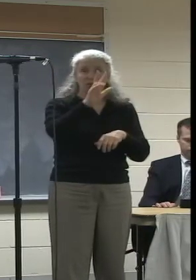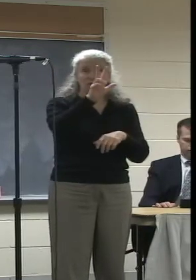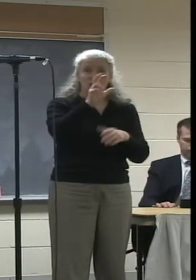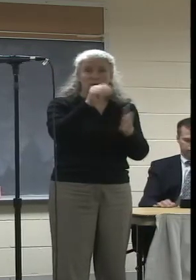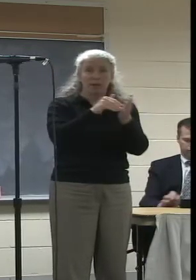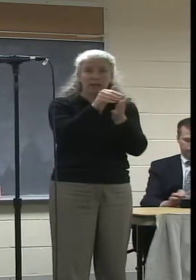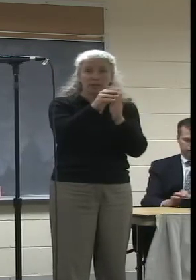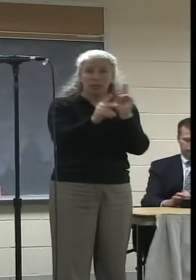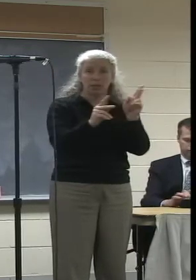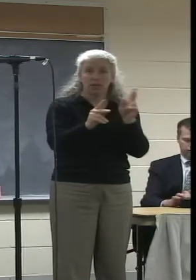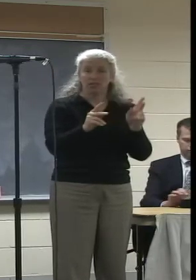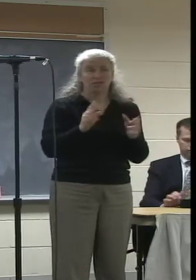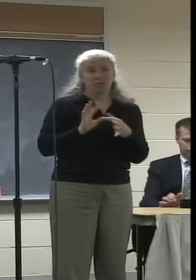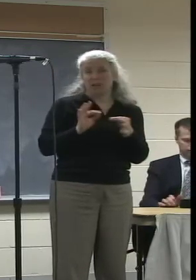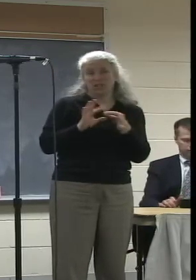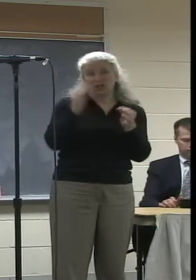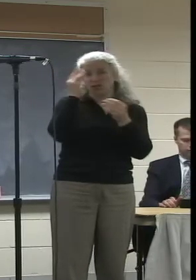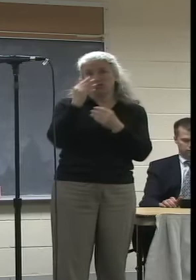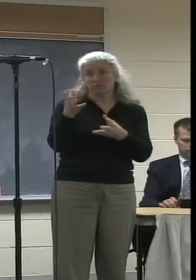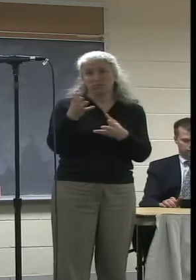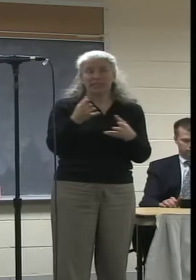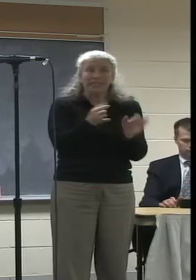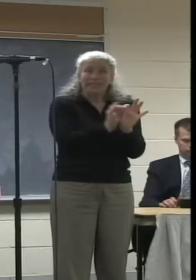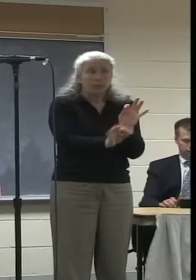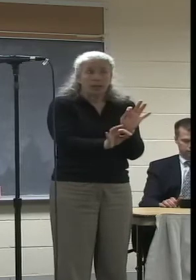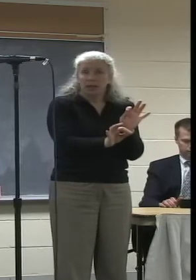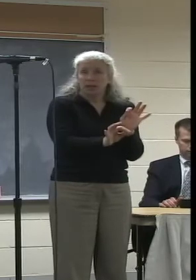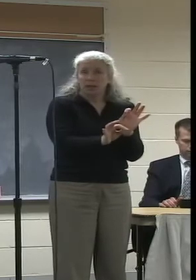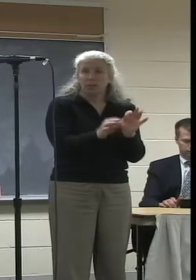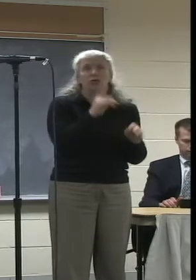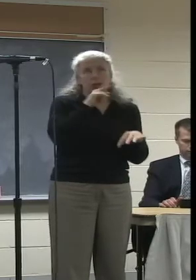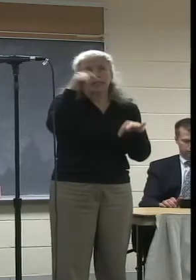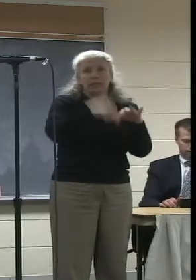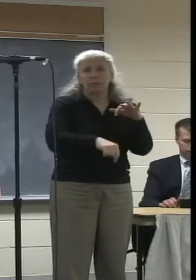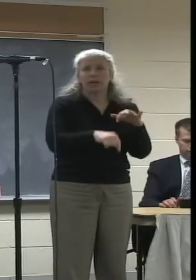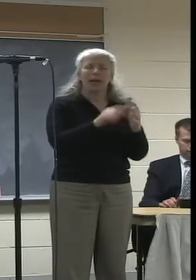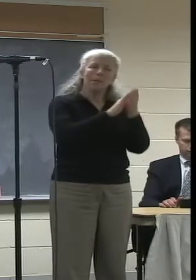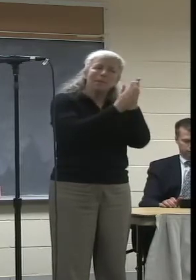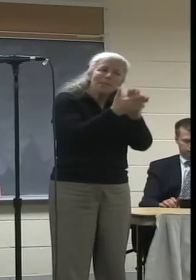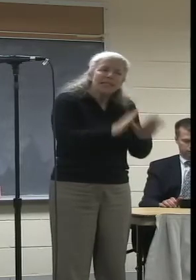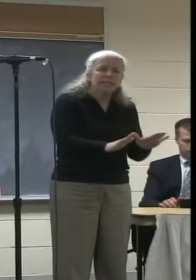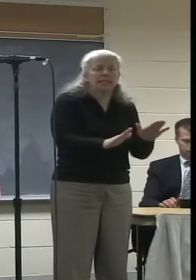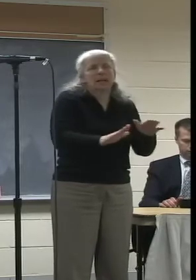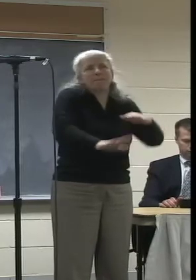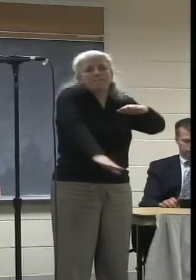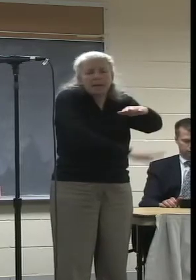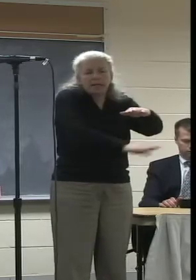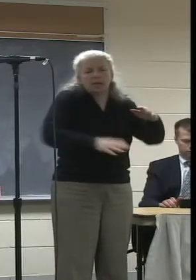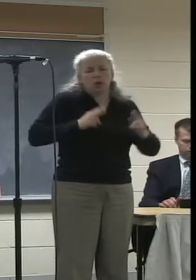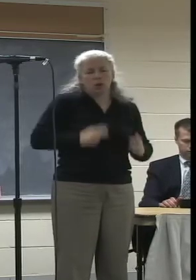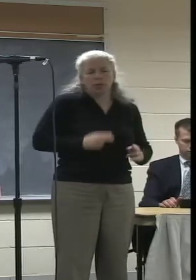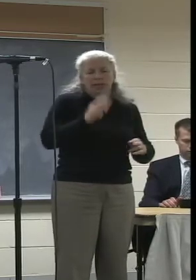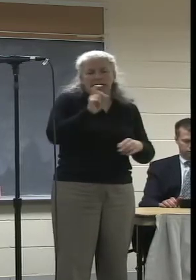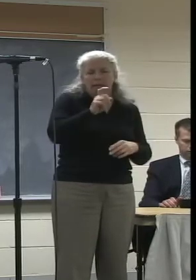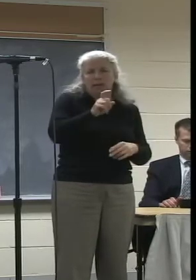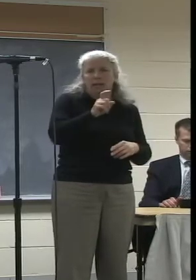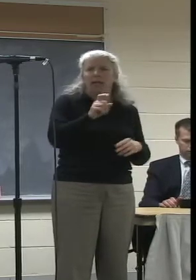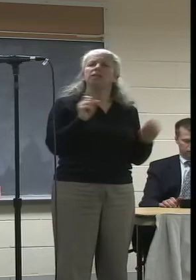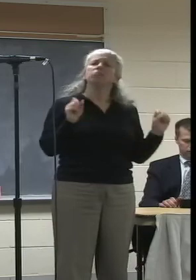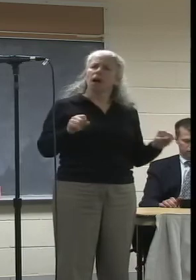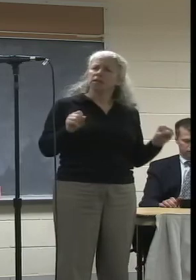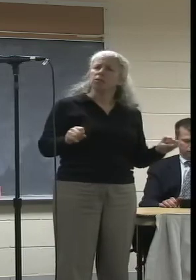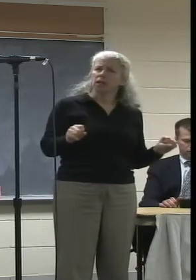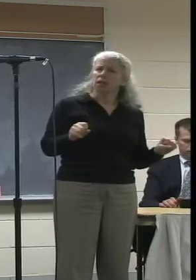its message is very simple, but profound, that peace is a human fundamental need. It's possible because it already exists